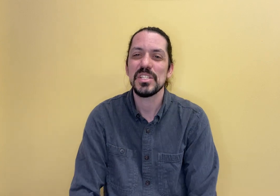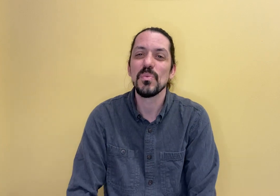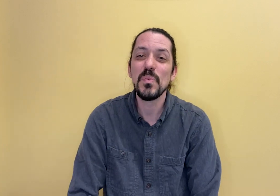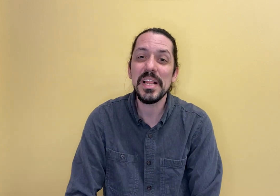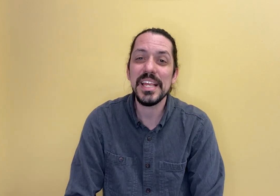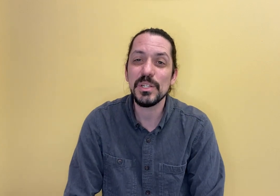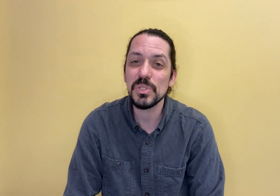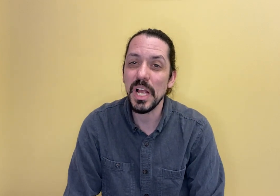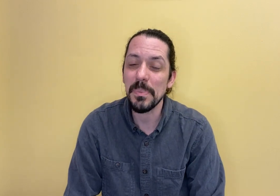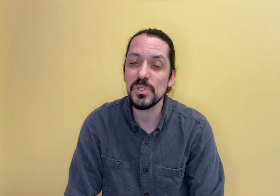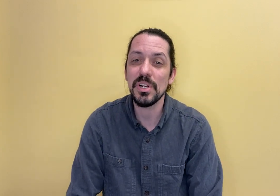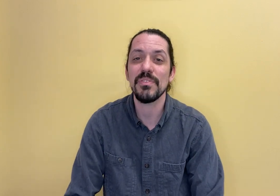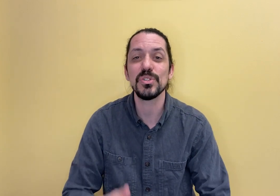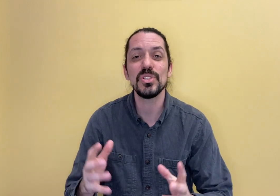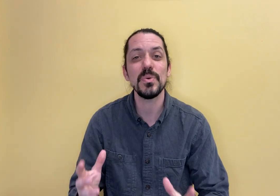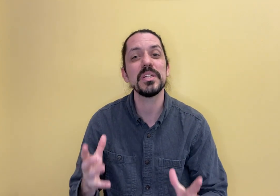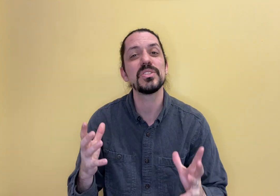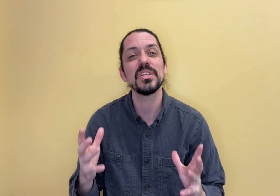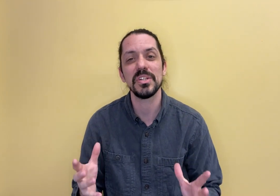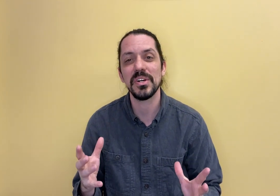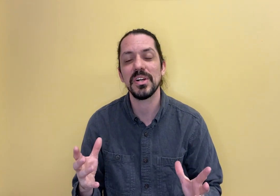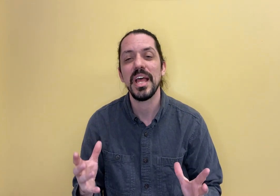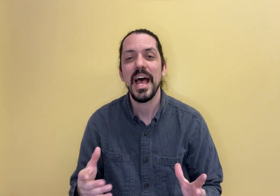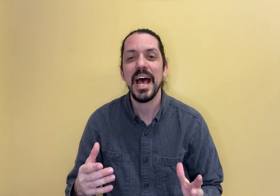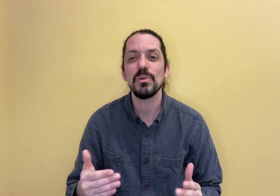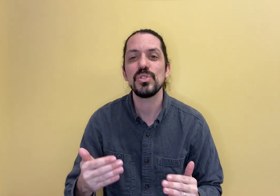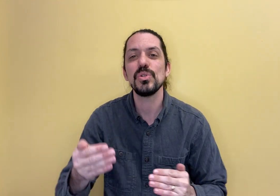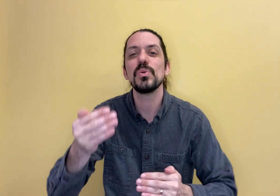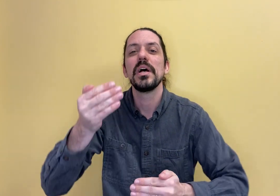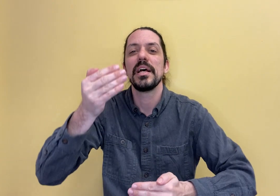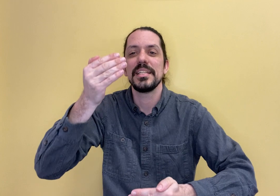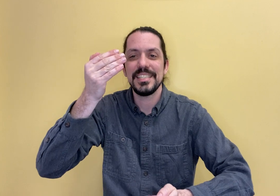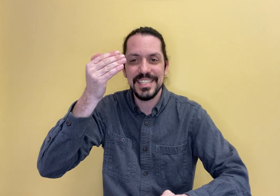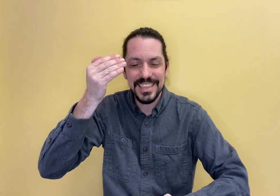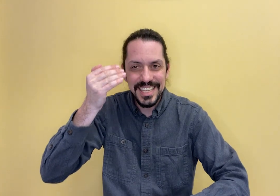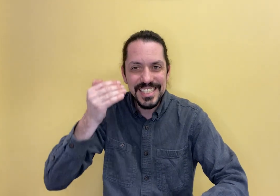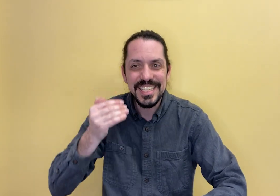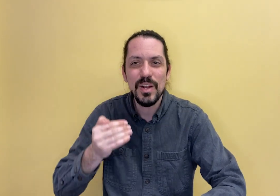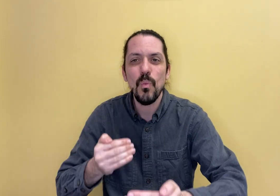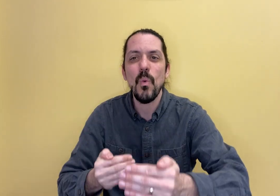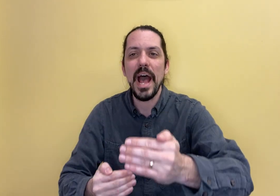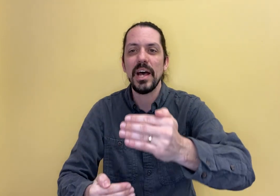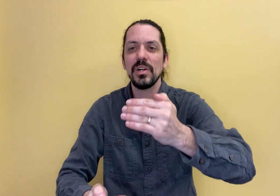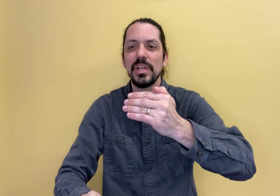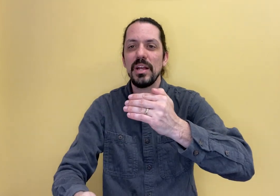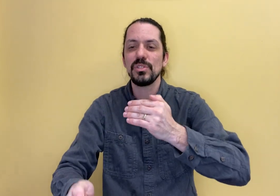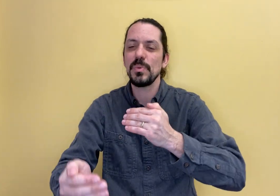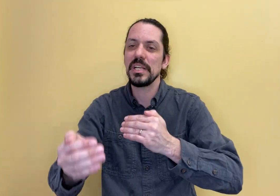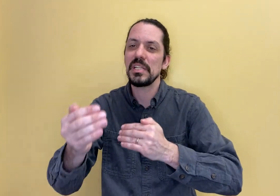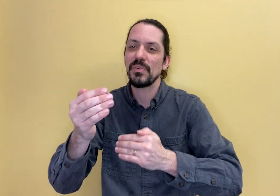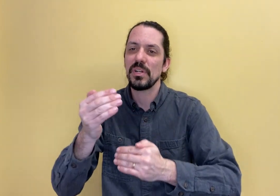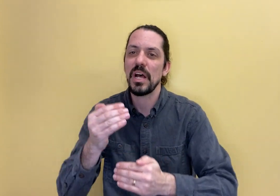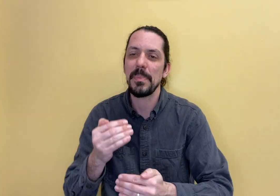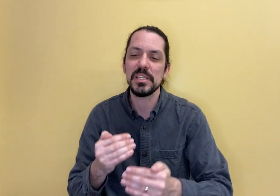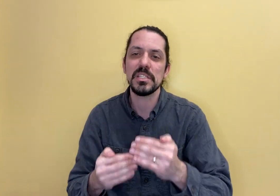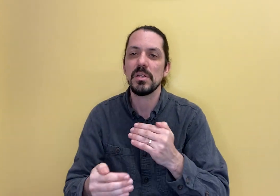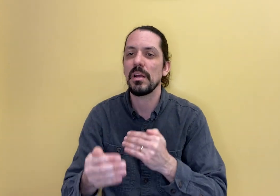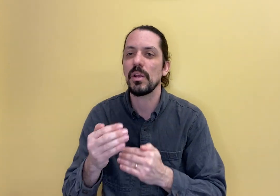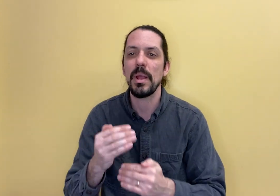is a really interesting opportunity for students to learn how to listen while they are doing a different topic. This is a great